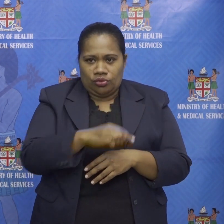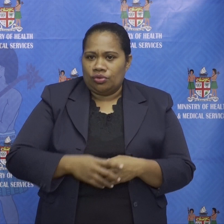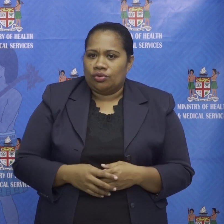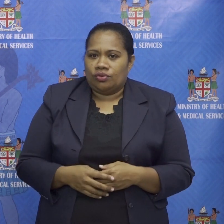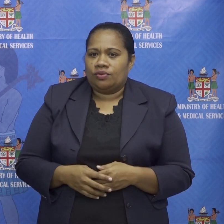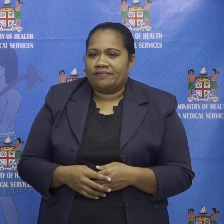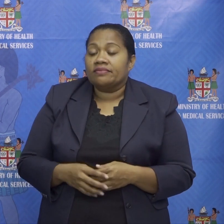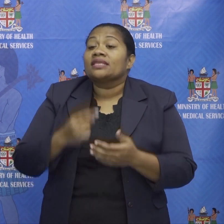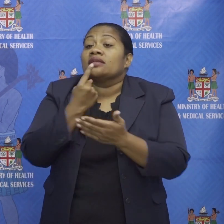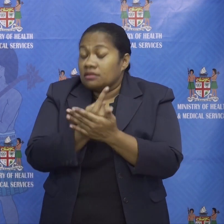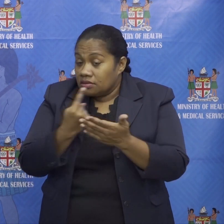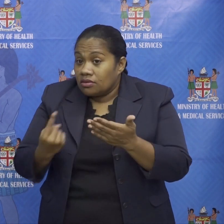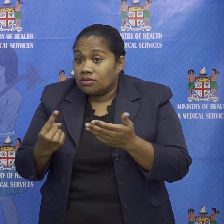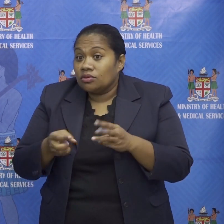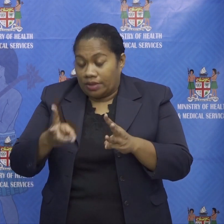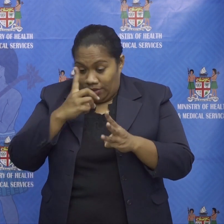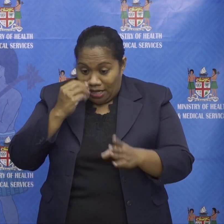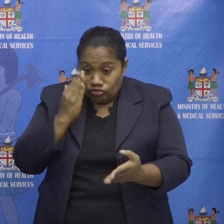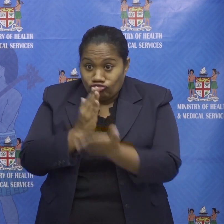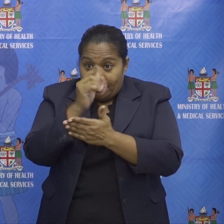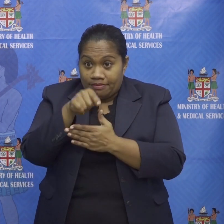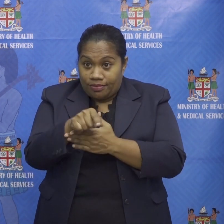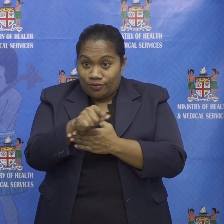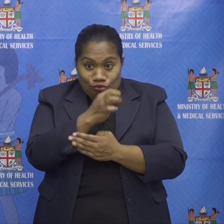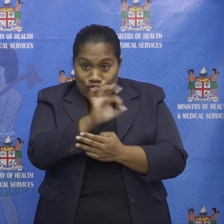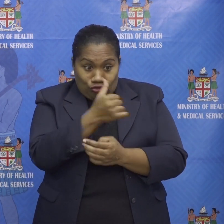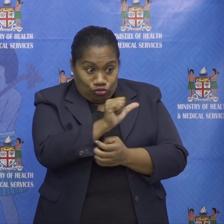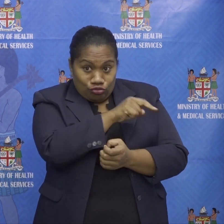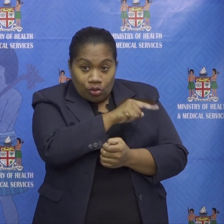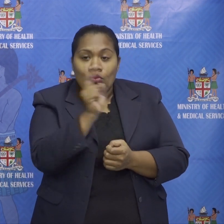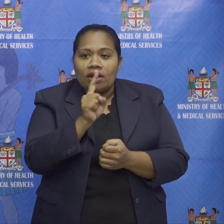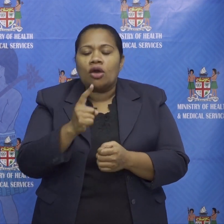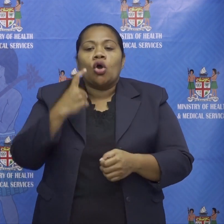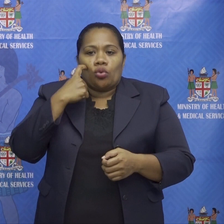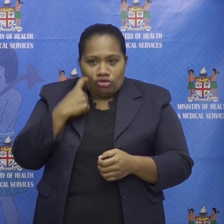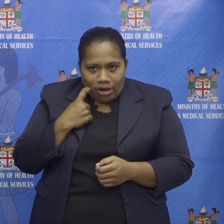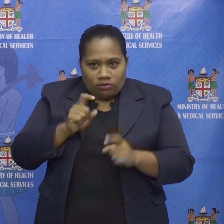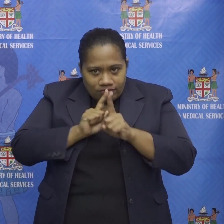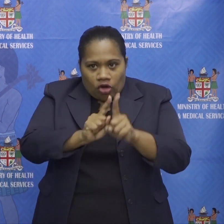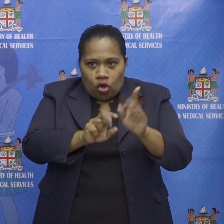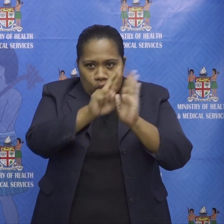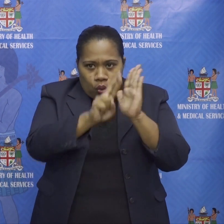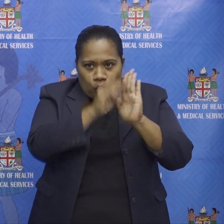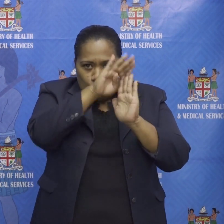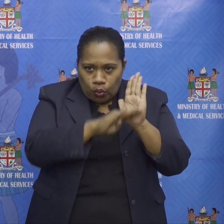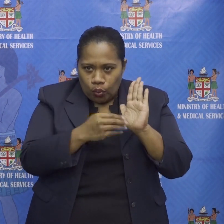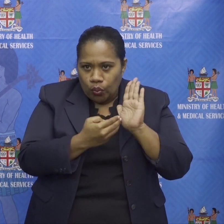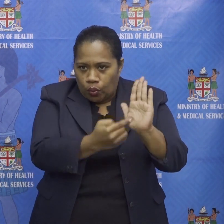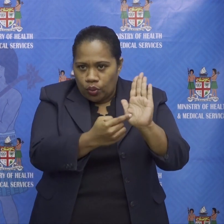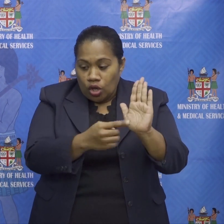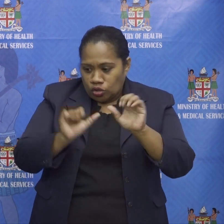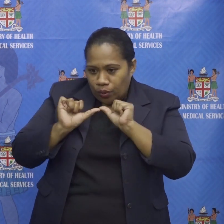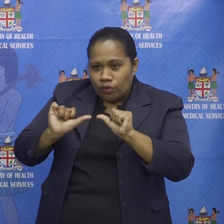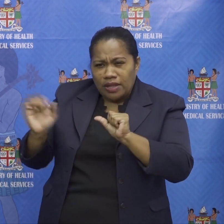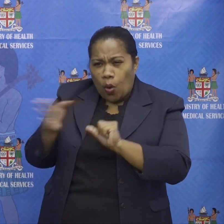and the only way we can stop it from being used is by making sure that we now take the action of trying to protect as much as possible all those with diabetes